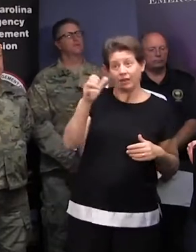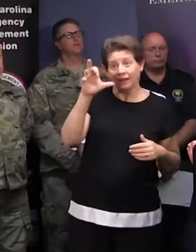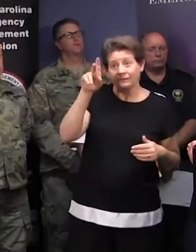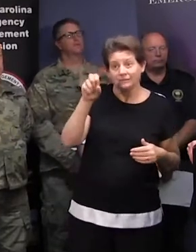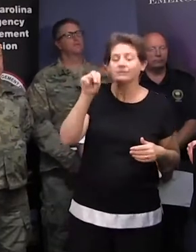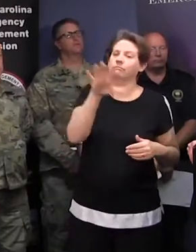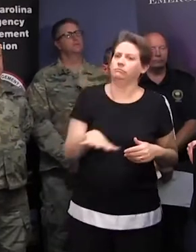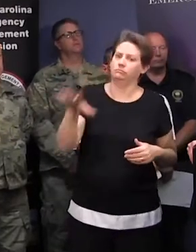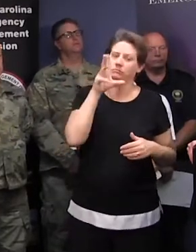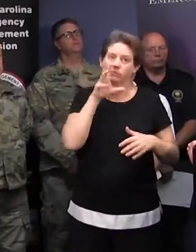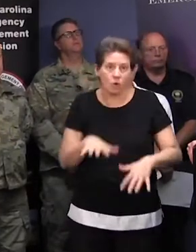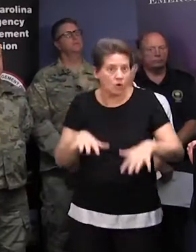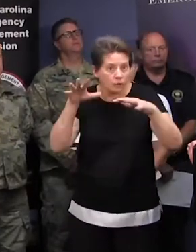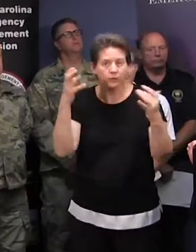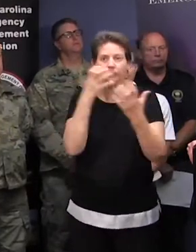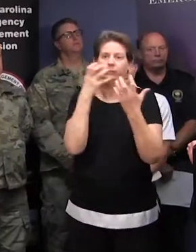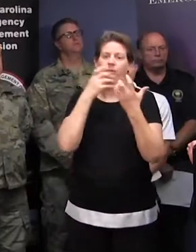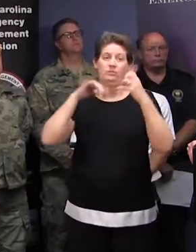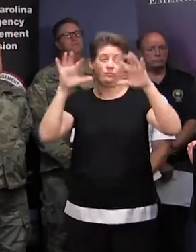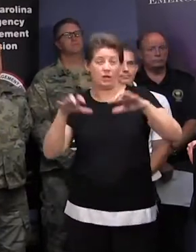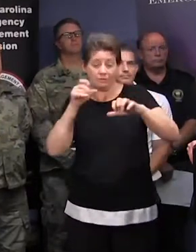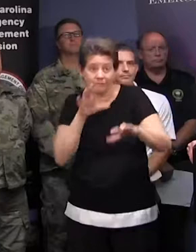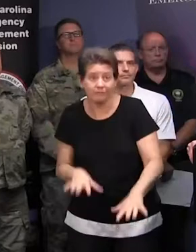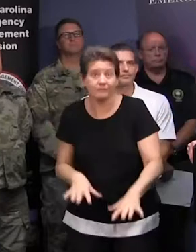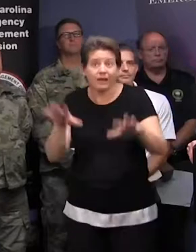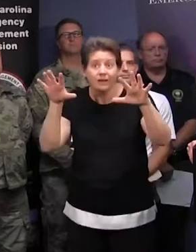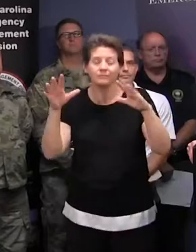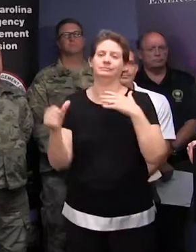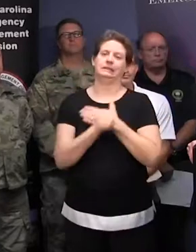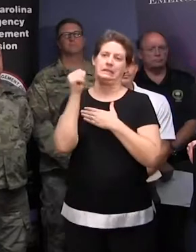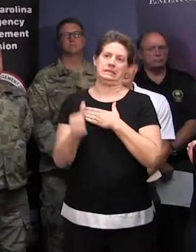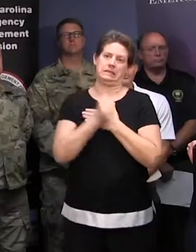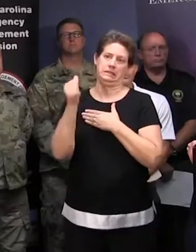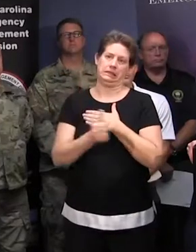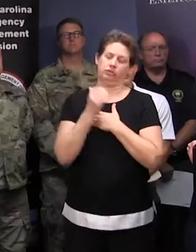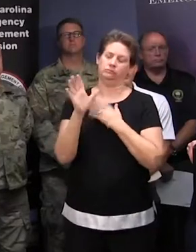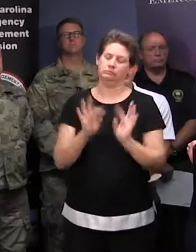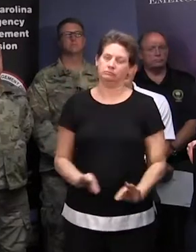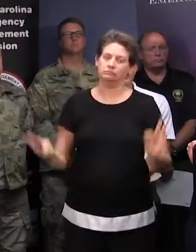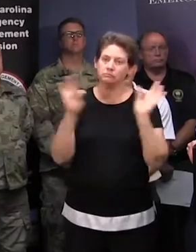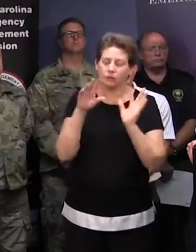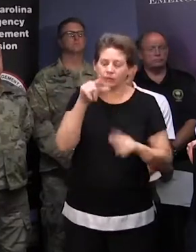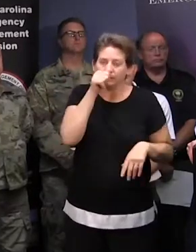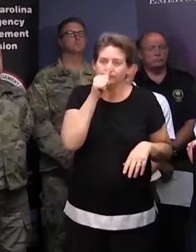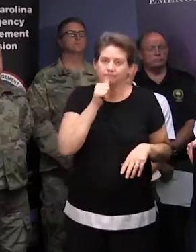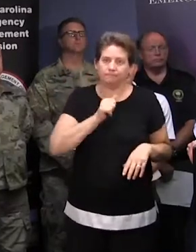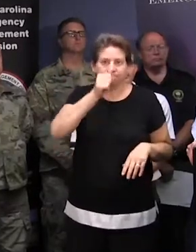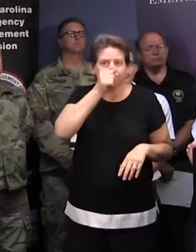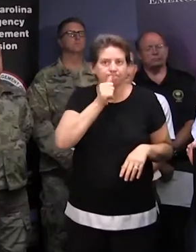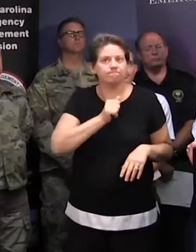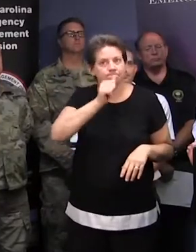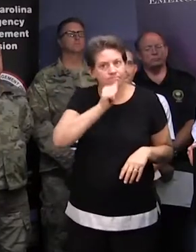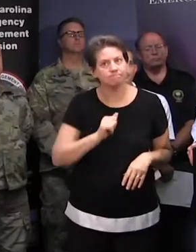rain and that flooding equals danger, and that means we're going have to have patience. And that also means that there will be